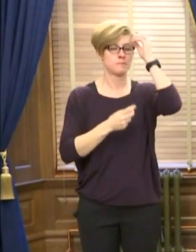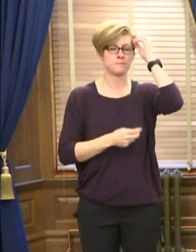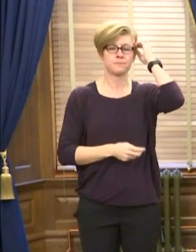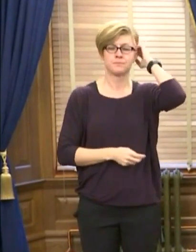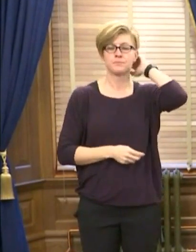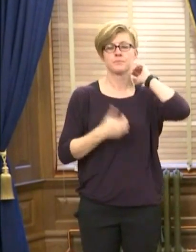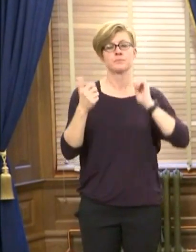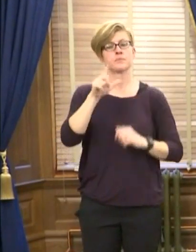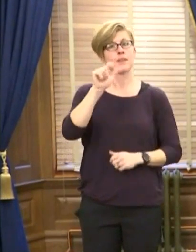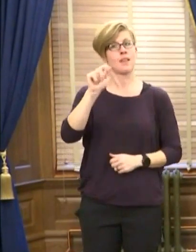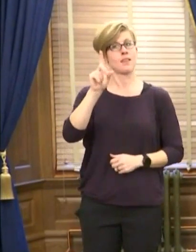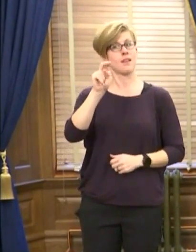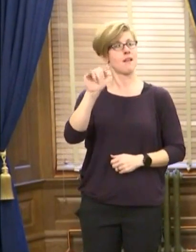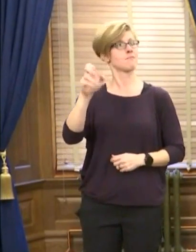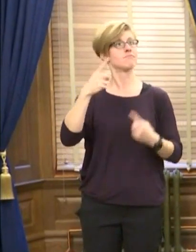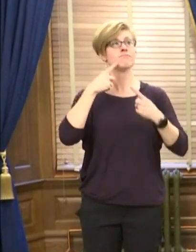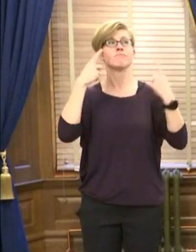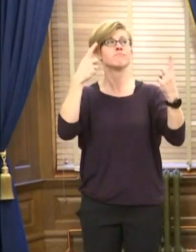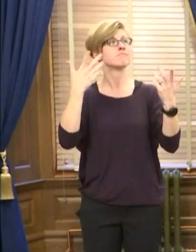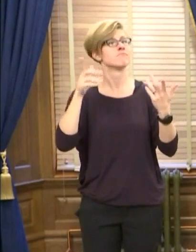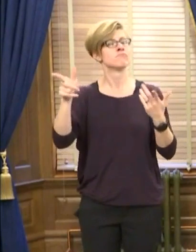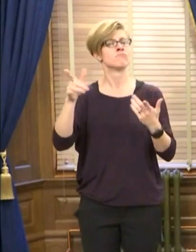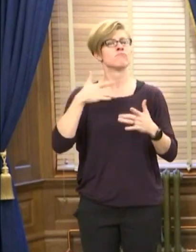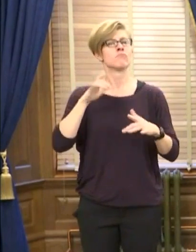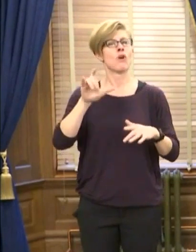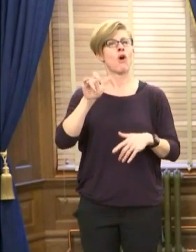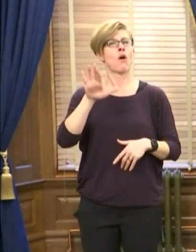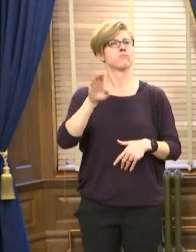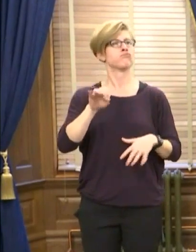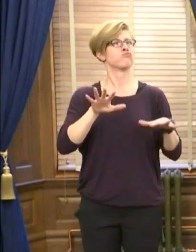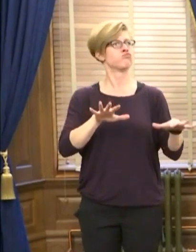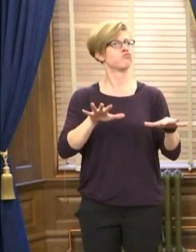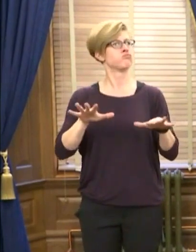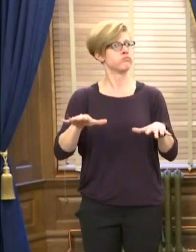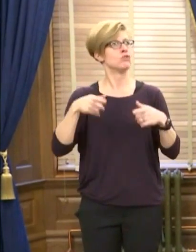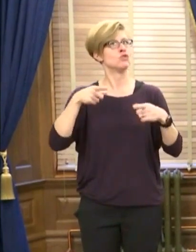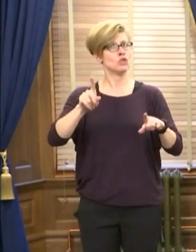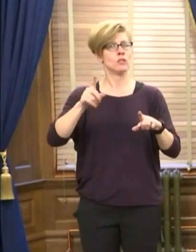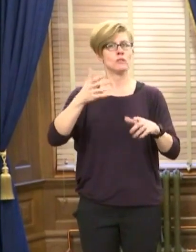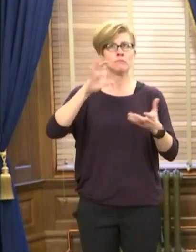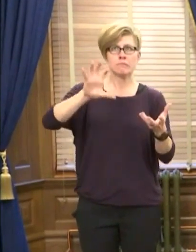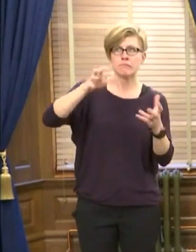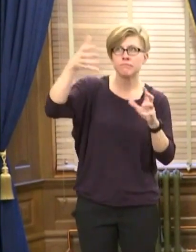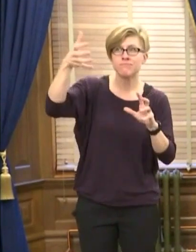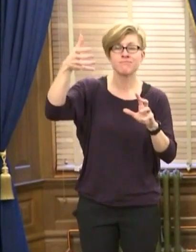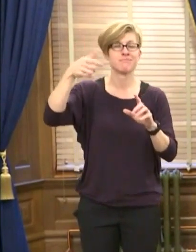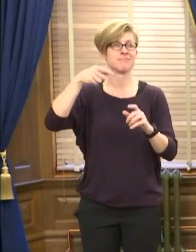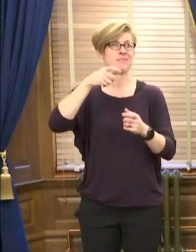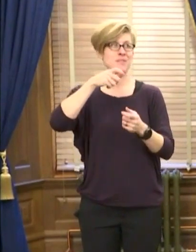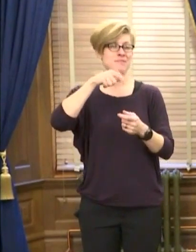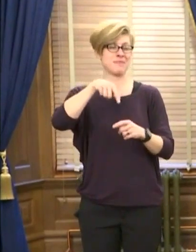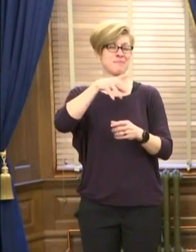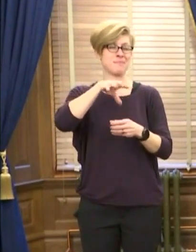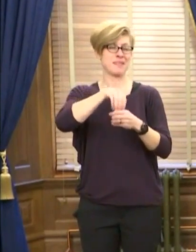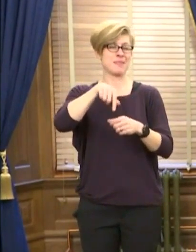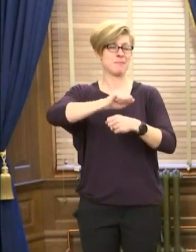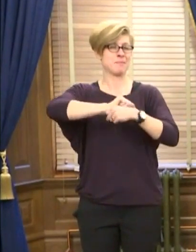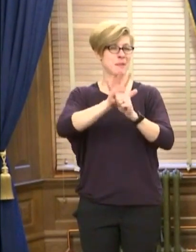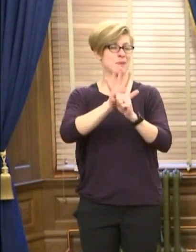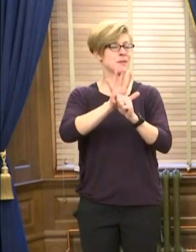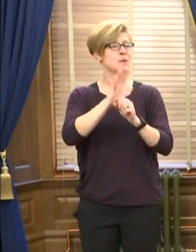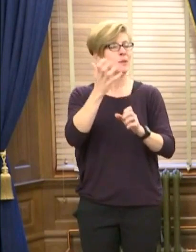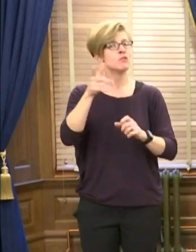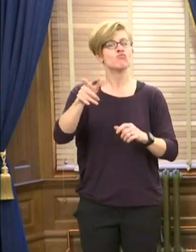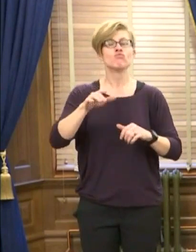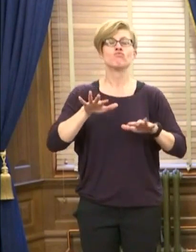LaDonna is known for her calm presence during storms, including a pandemic storm, and for her very